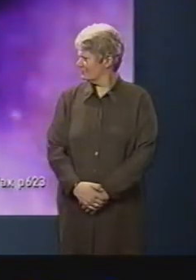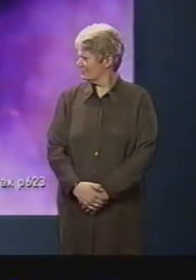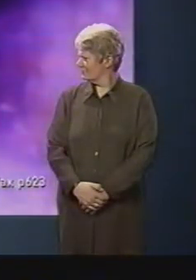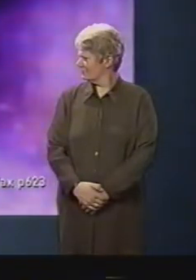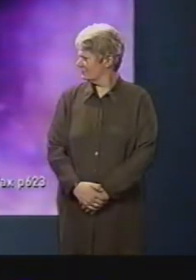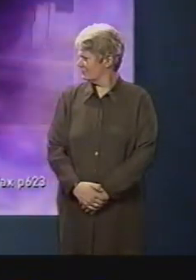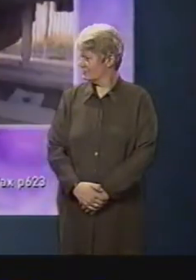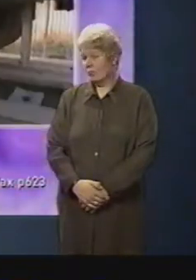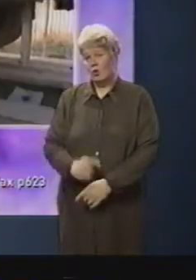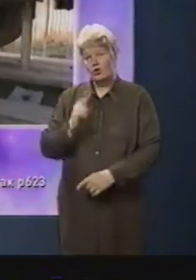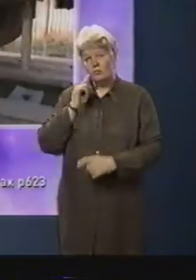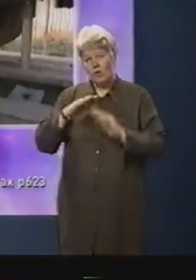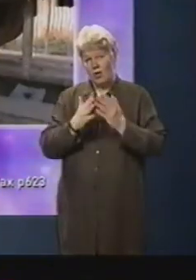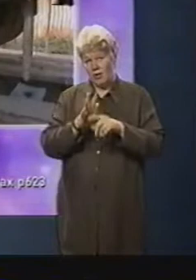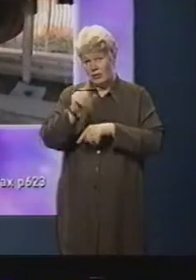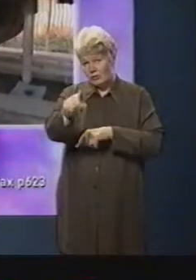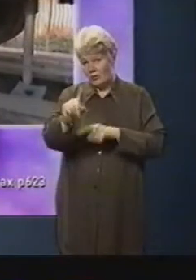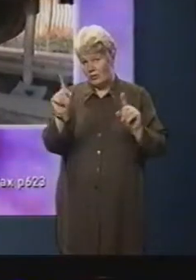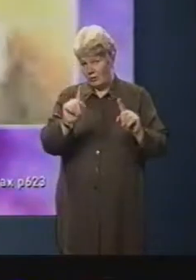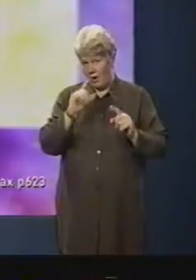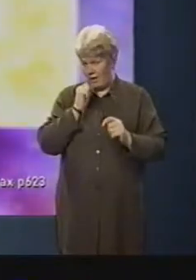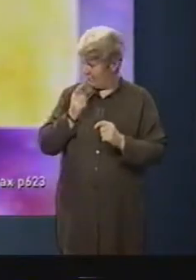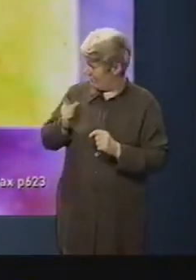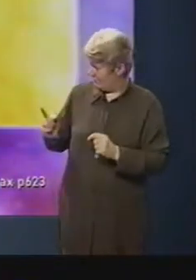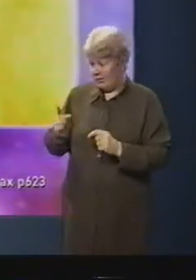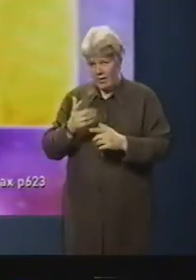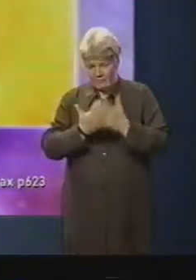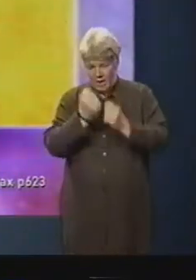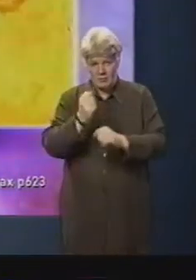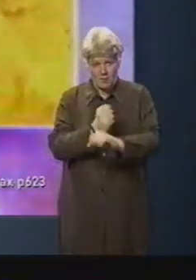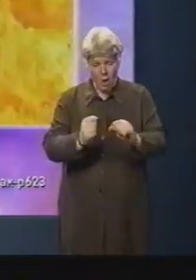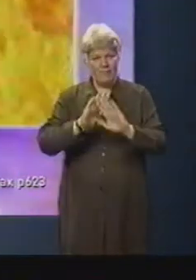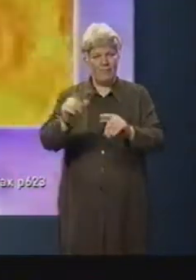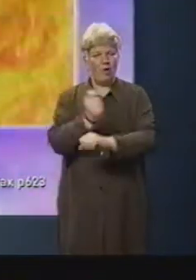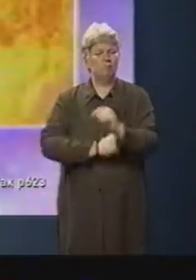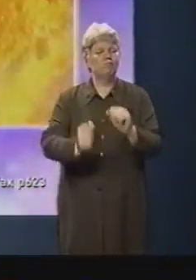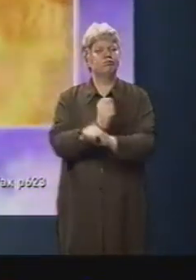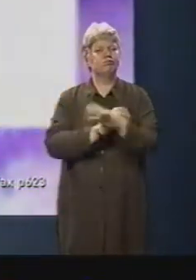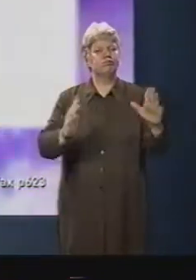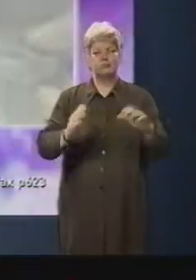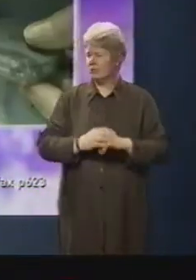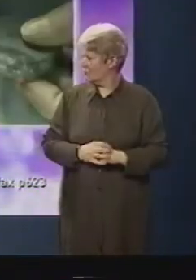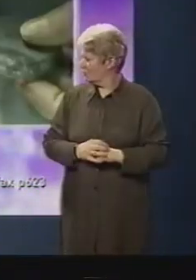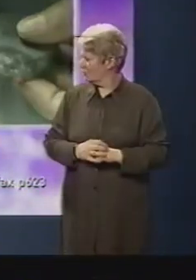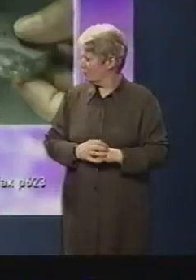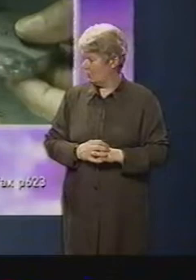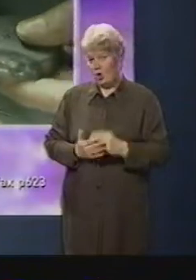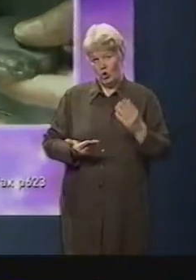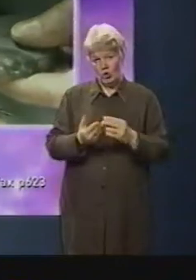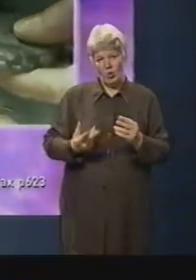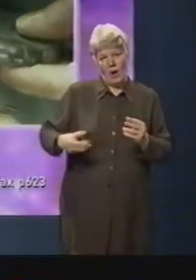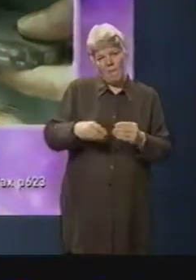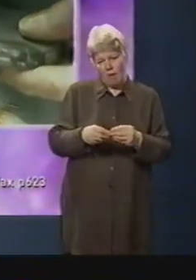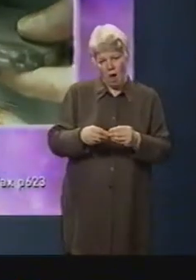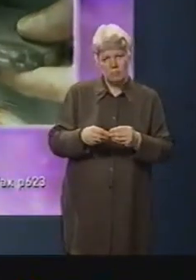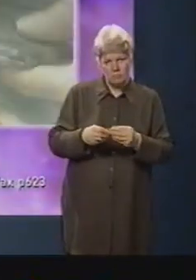On Tomorrow's World next time, finding buried bombs before they explode. The radical new implant to help